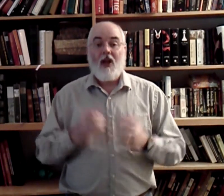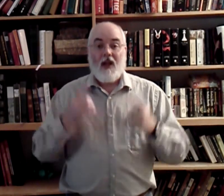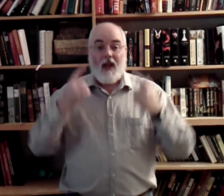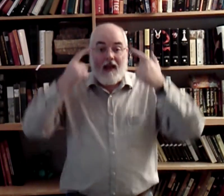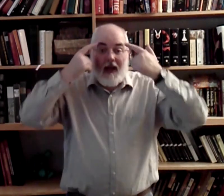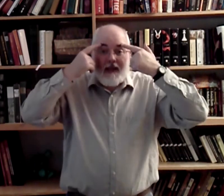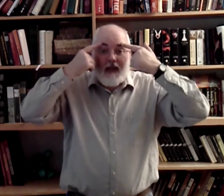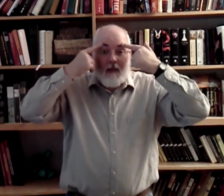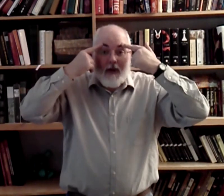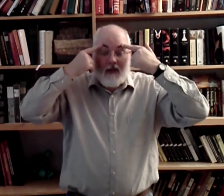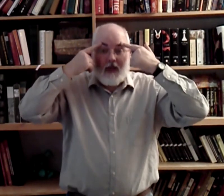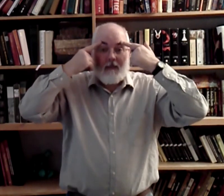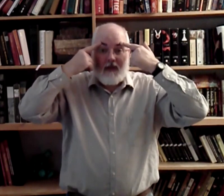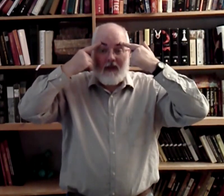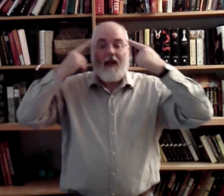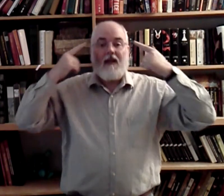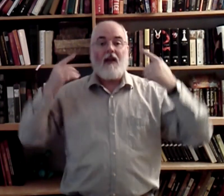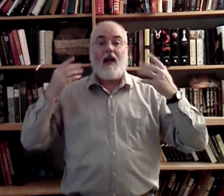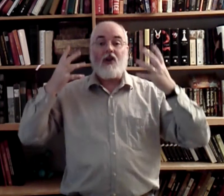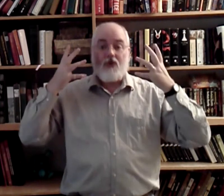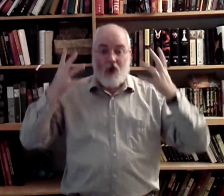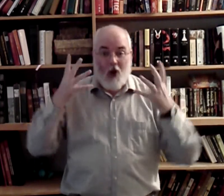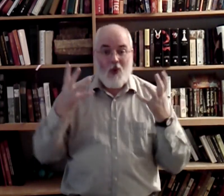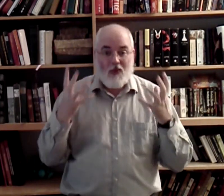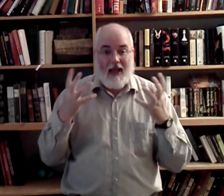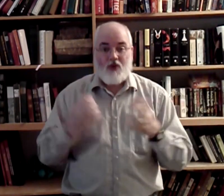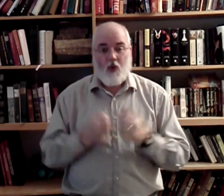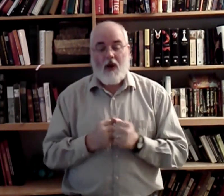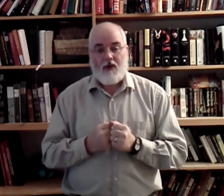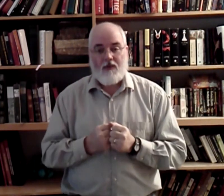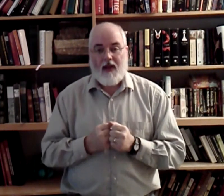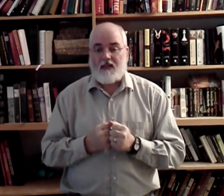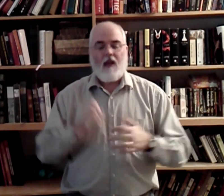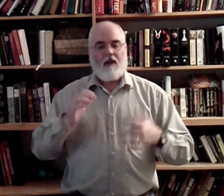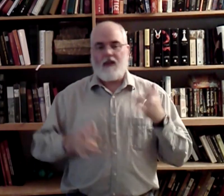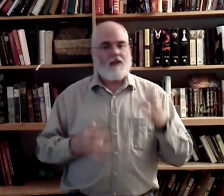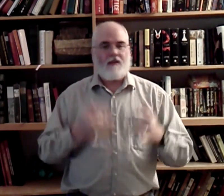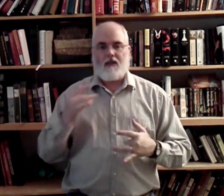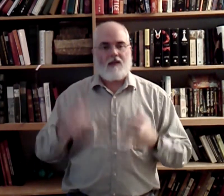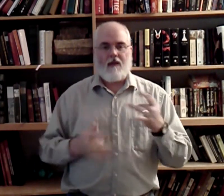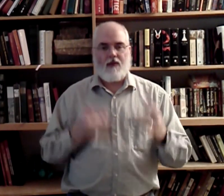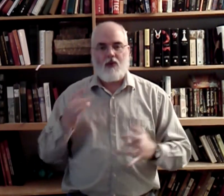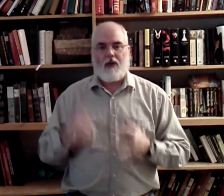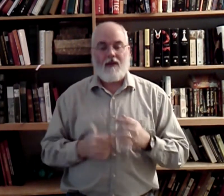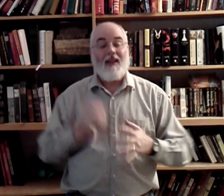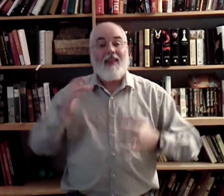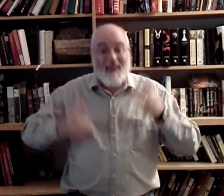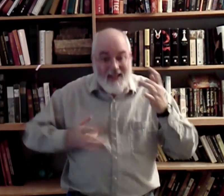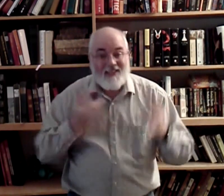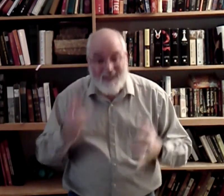You've got to get the eyebrows up. You've got to show that joy on your face. This is not the sign for joy. This is